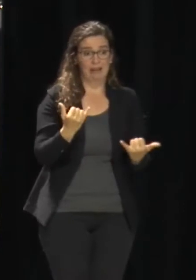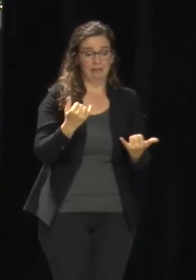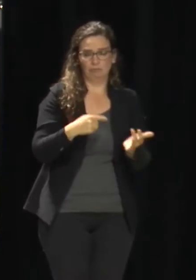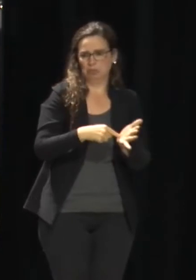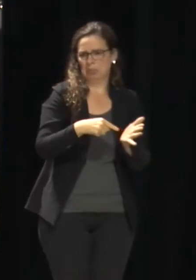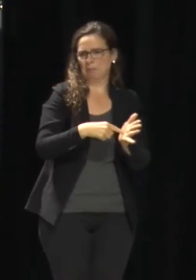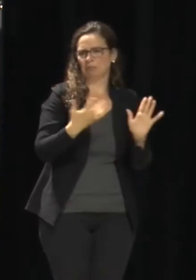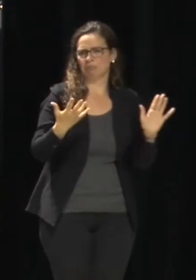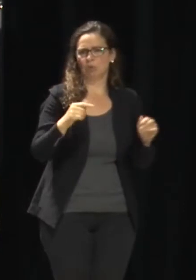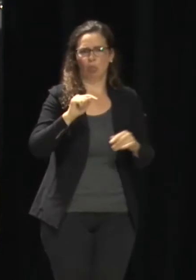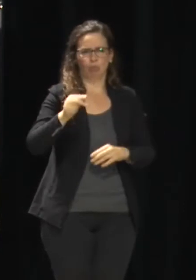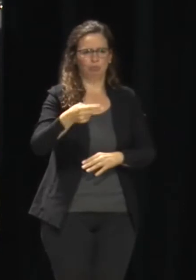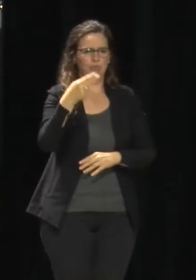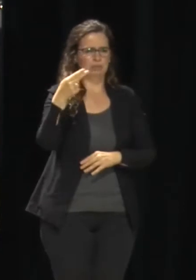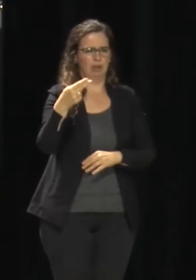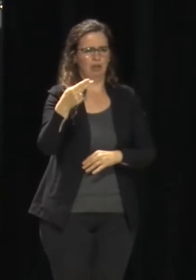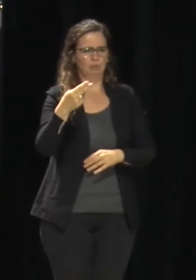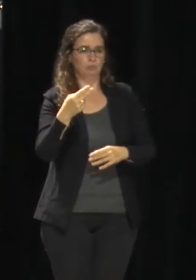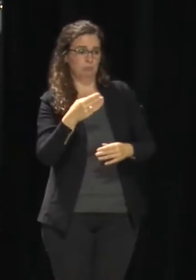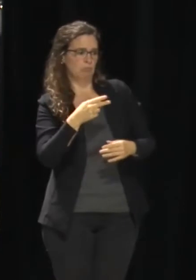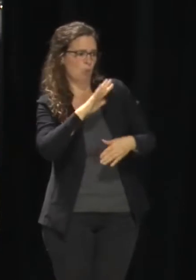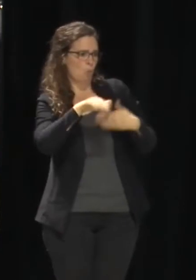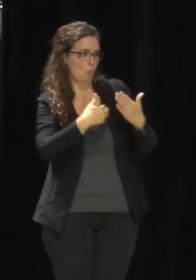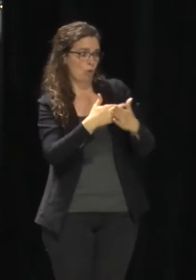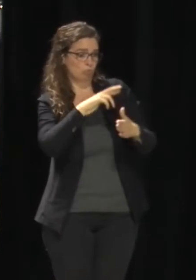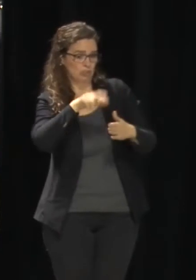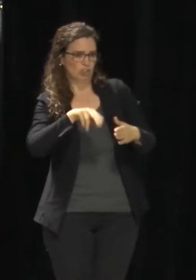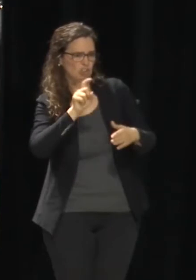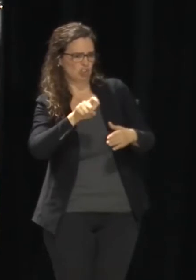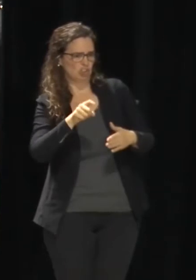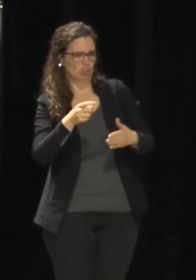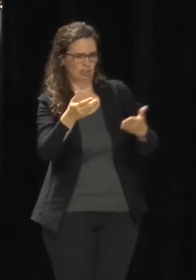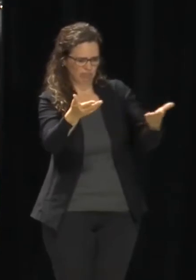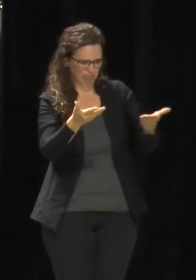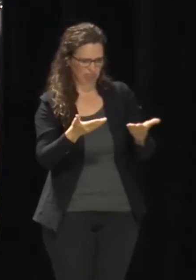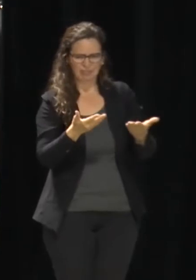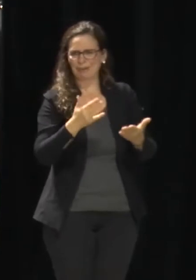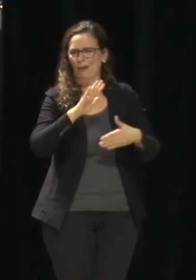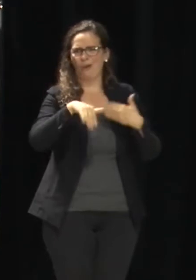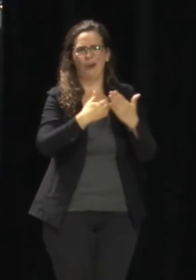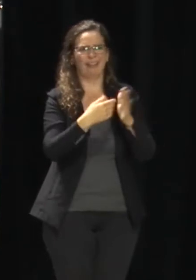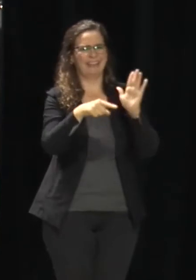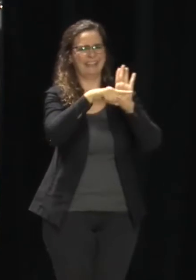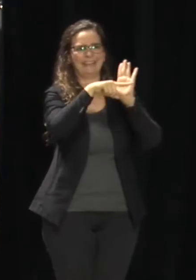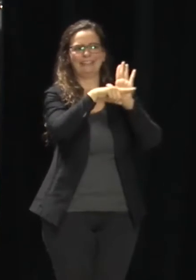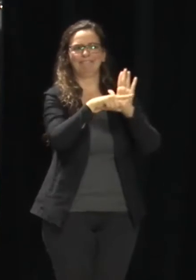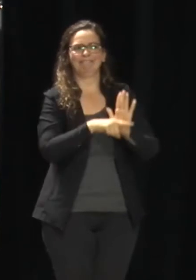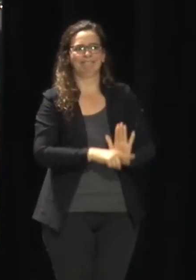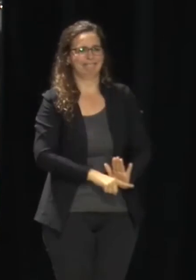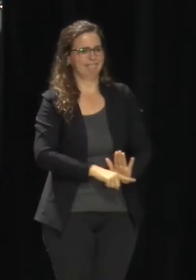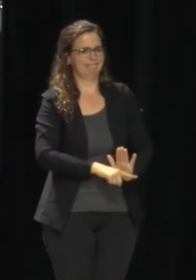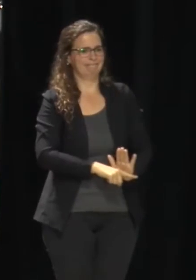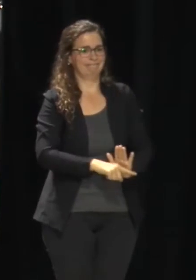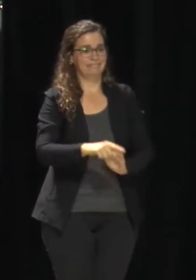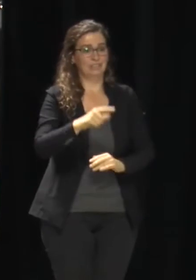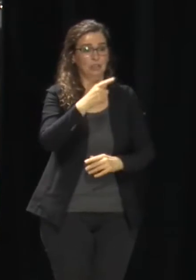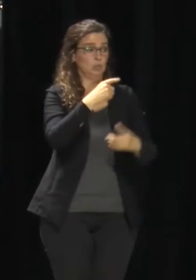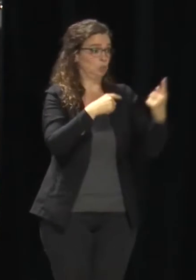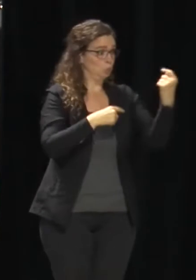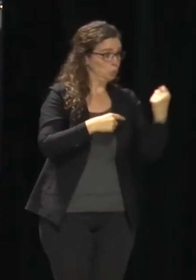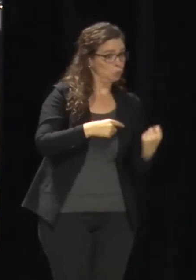yesterday – negative. Everybody on Tuesday, Monday – negative 2. So the turn times are fantastic.